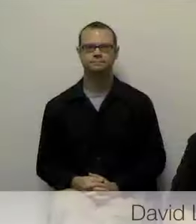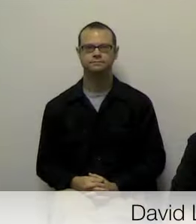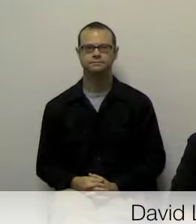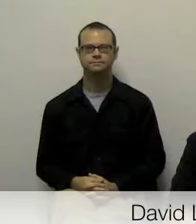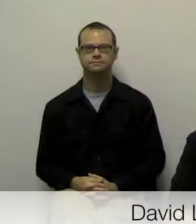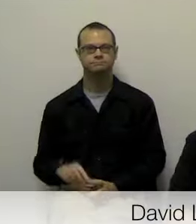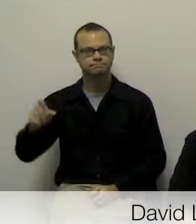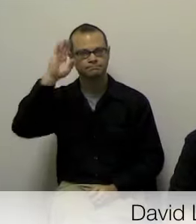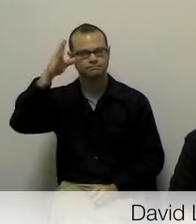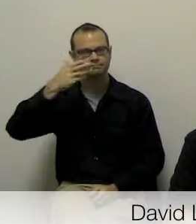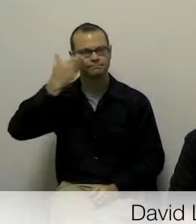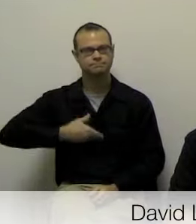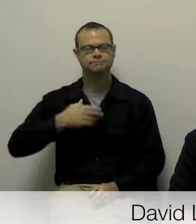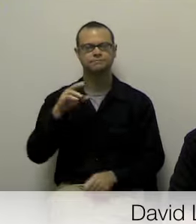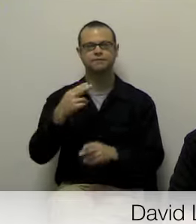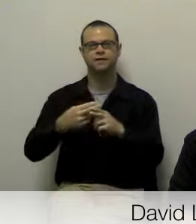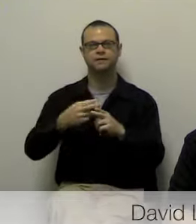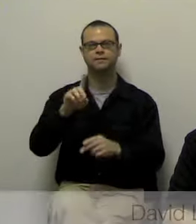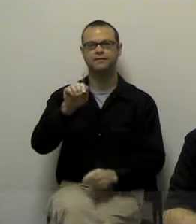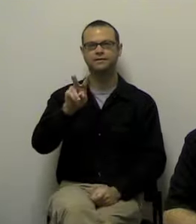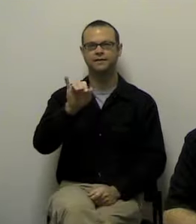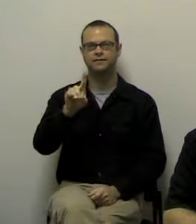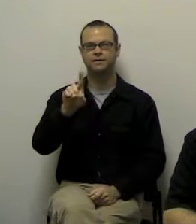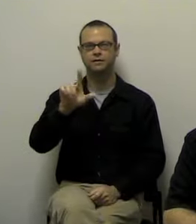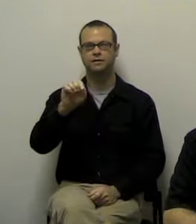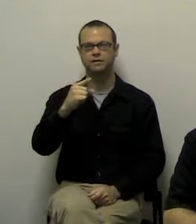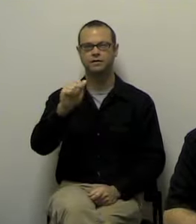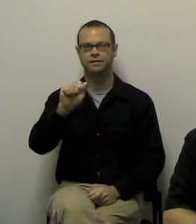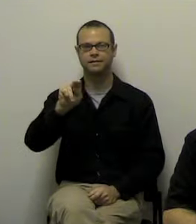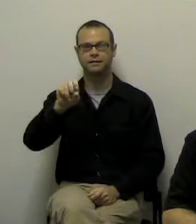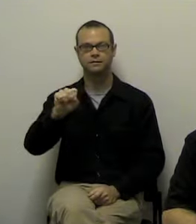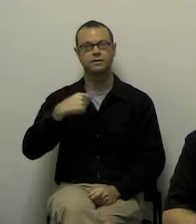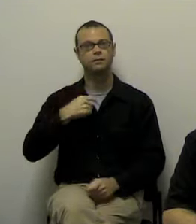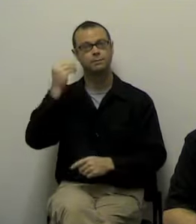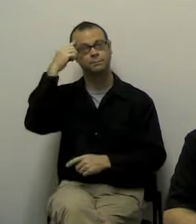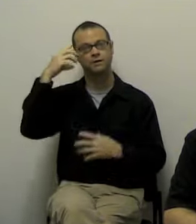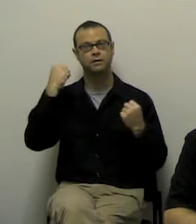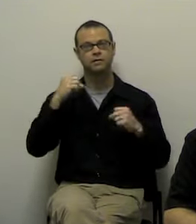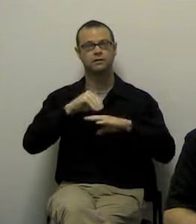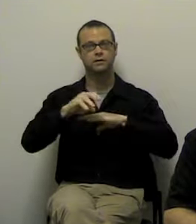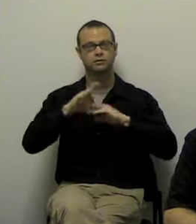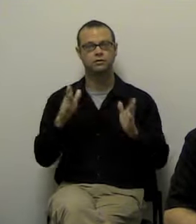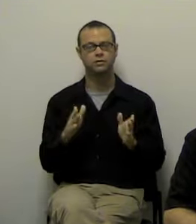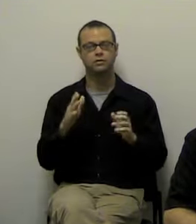Hello, my name is David Loggins. I'm a mental health counselor with Harmony Us, a partner agency of the Family Justice Center.